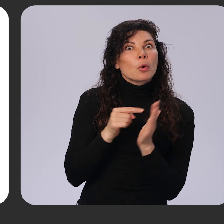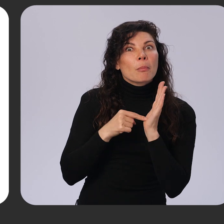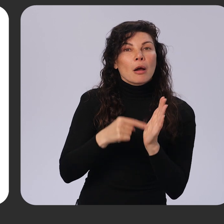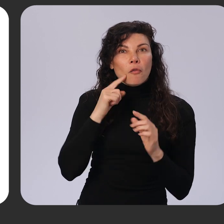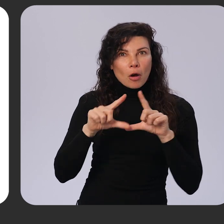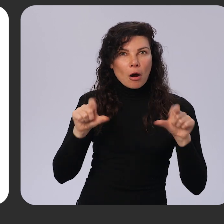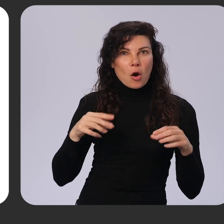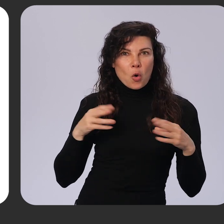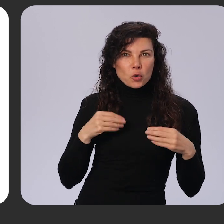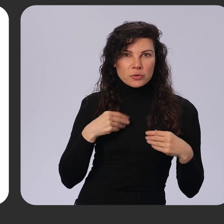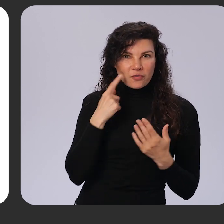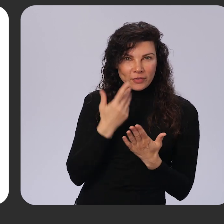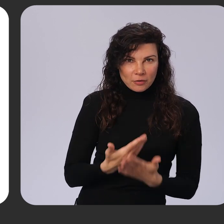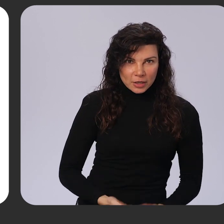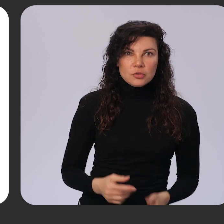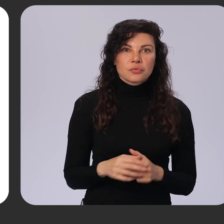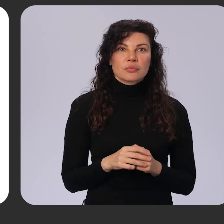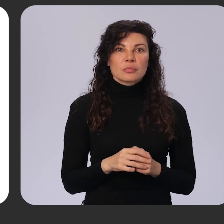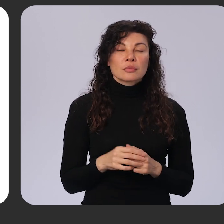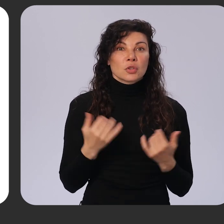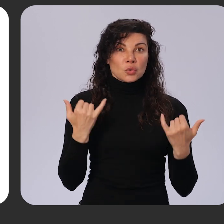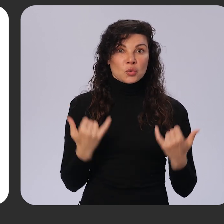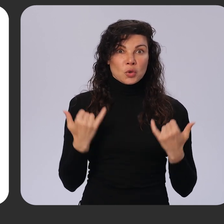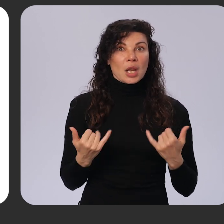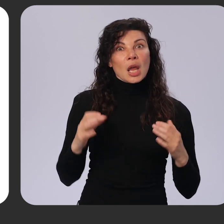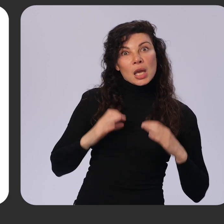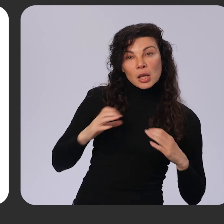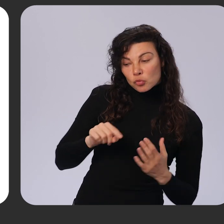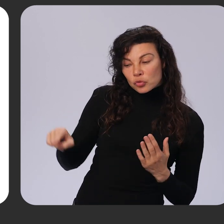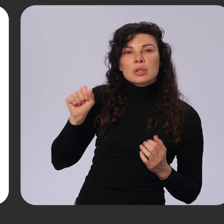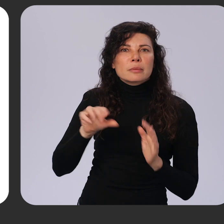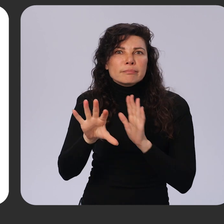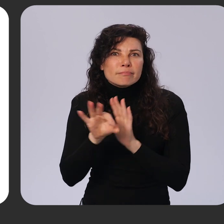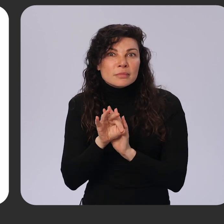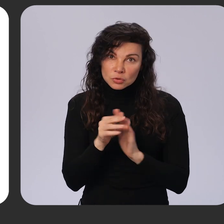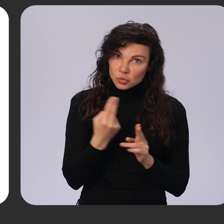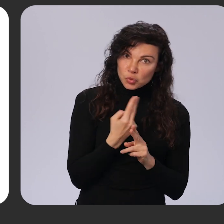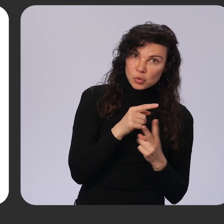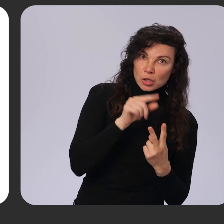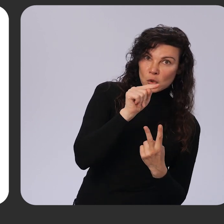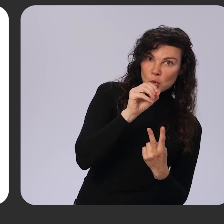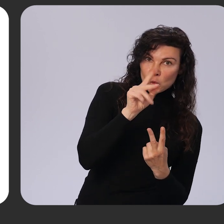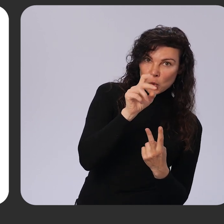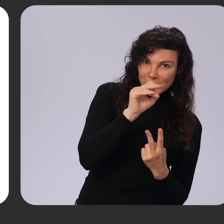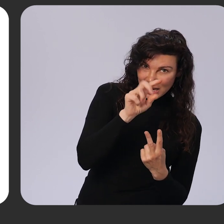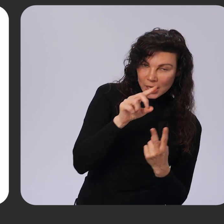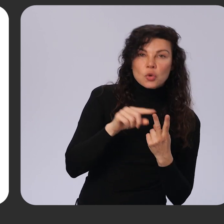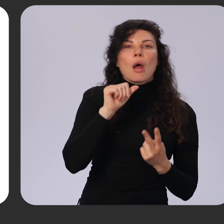ownership verification. Today, customers can choose between using a tokenized or a non-tokenized card for their